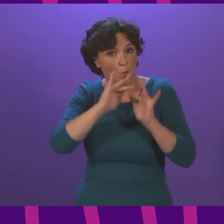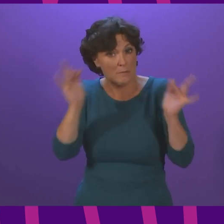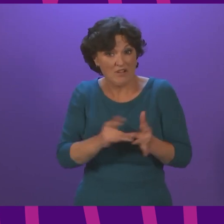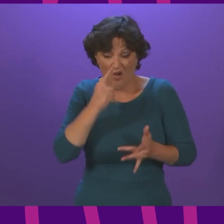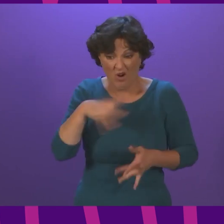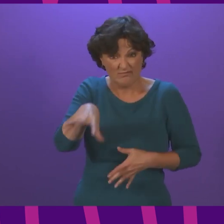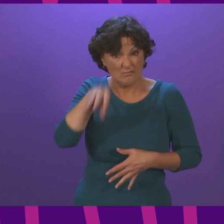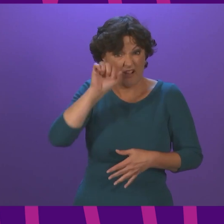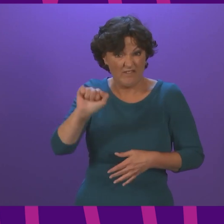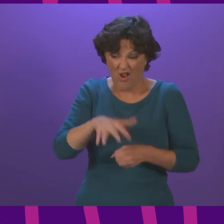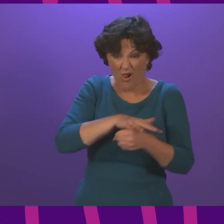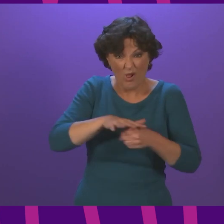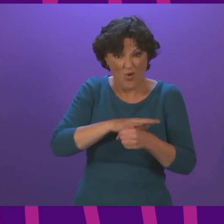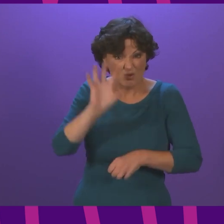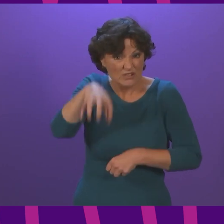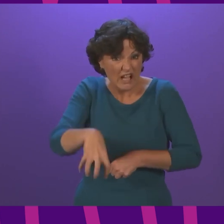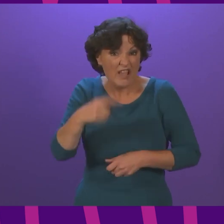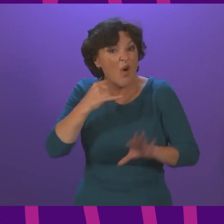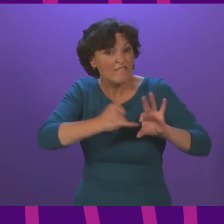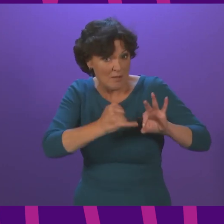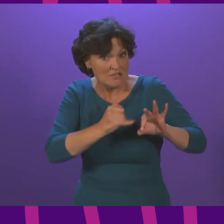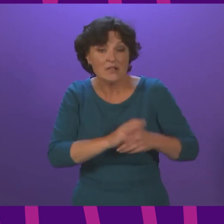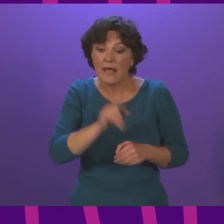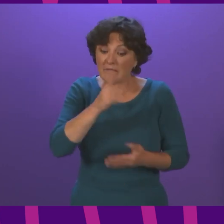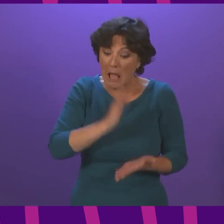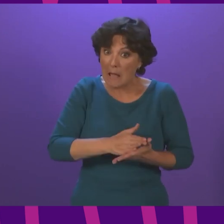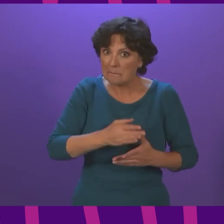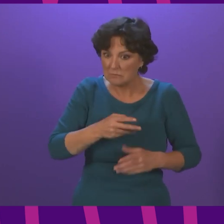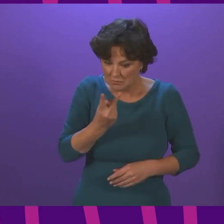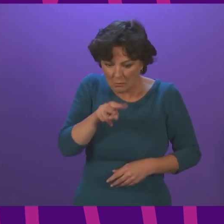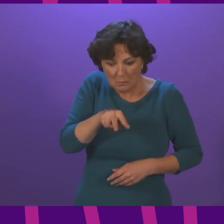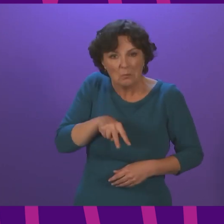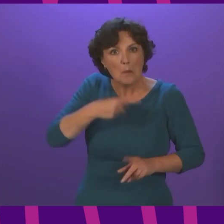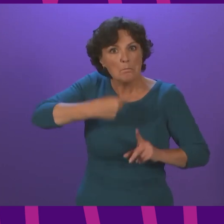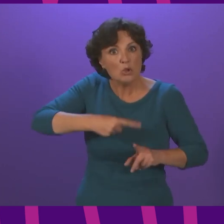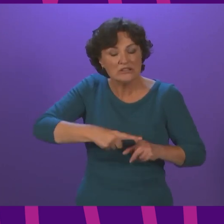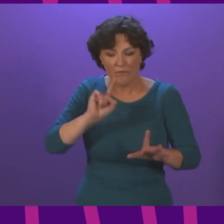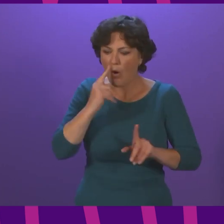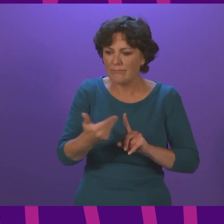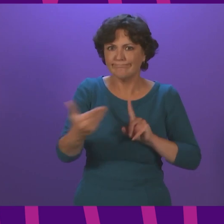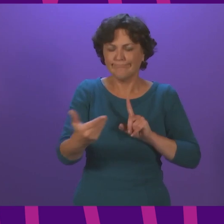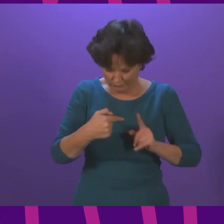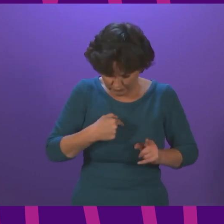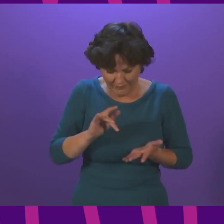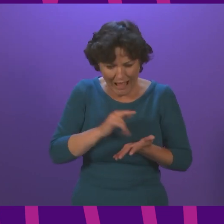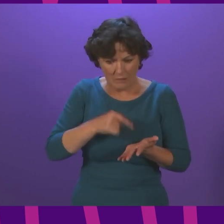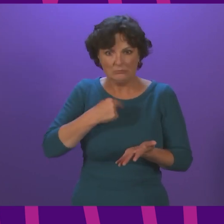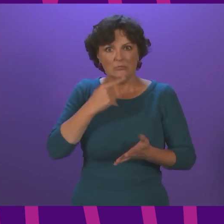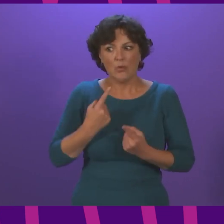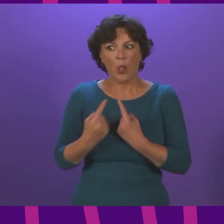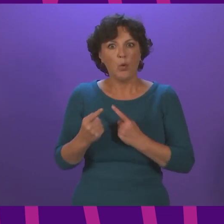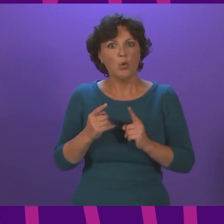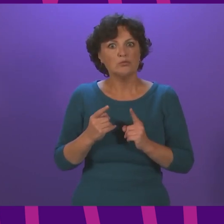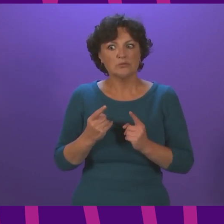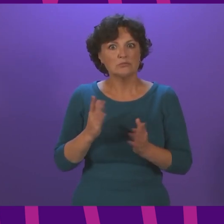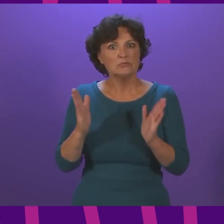or collected from a local test site or pharmacy. If you test positive or are identified as a close contact or have symptoms, please self